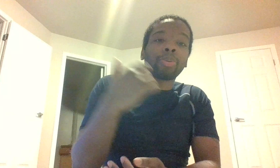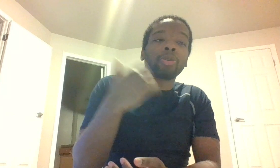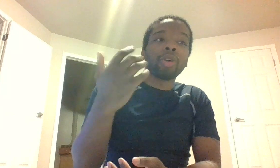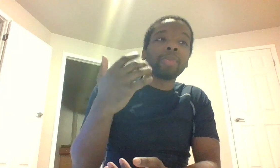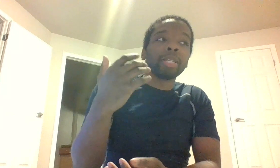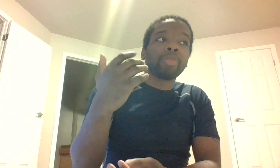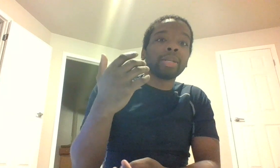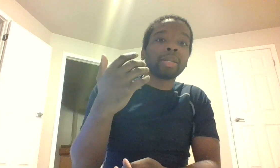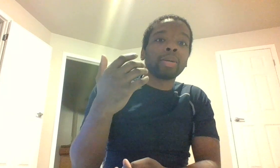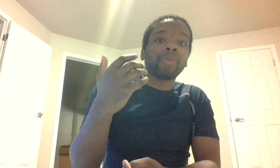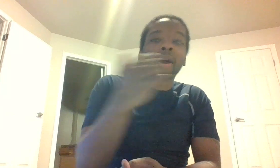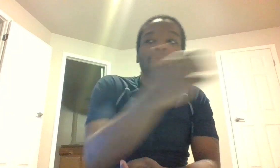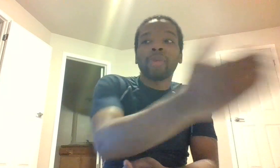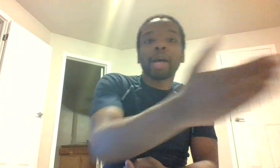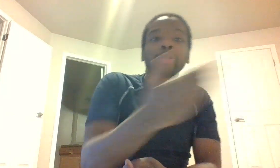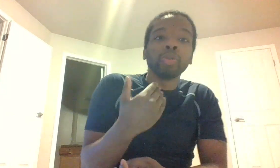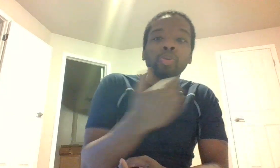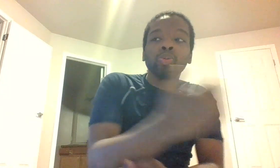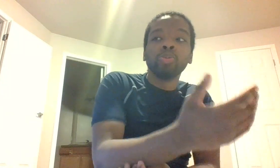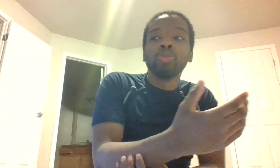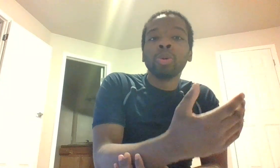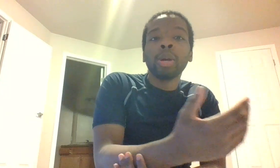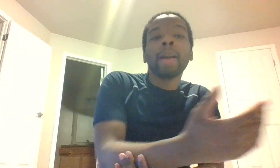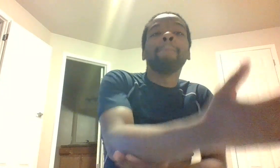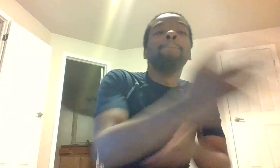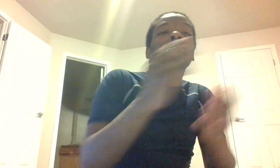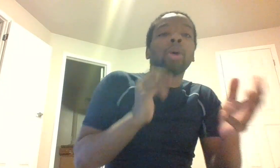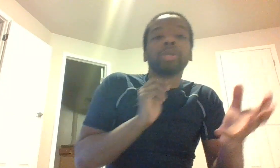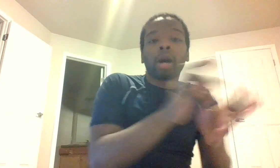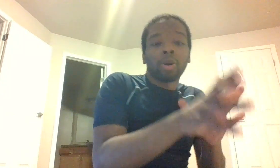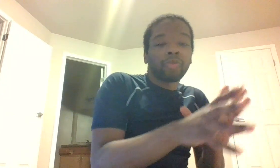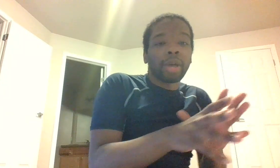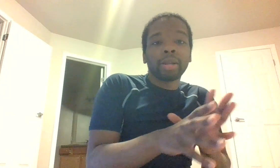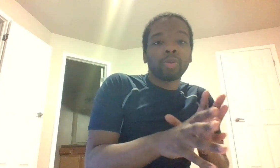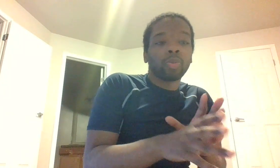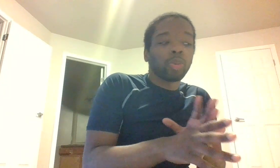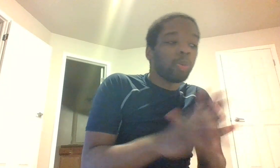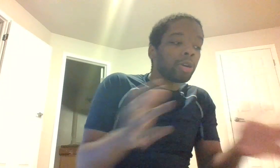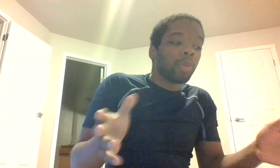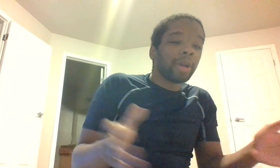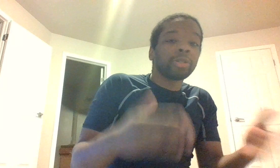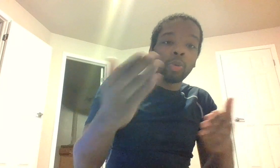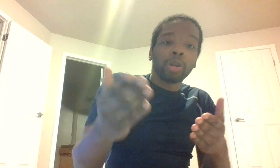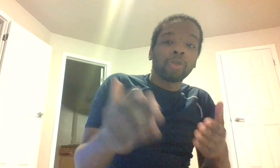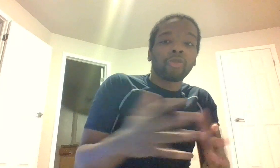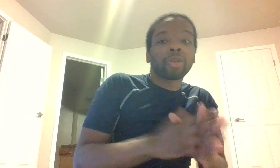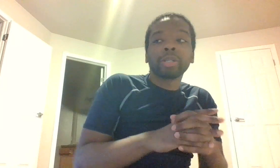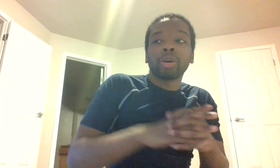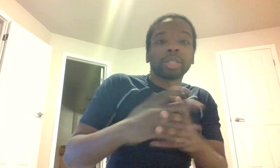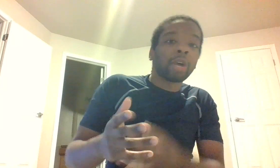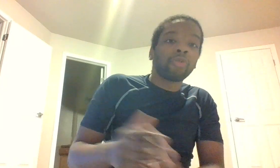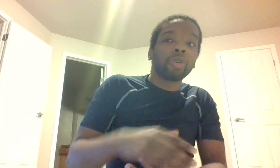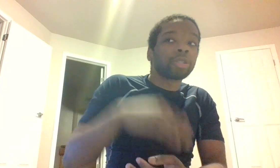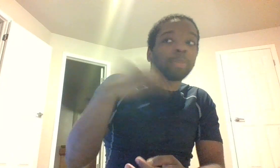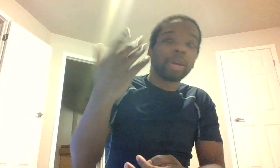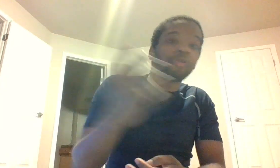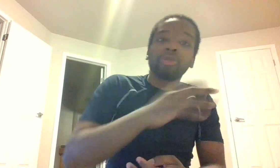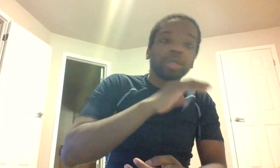program is based on how fast you bounce off that the radio waves or radio frequencies or sound frequencies or ping frequencies